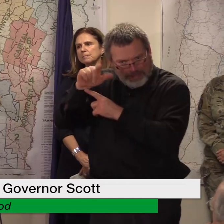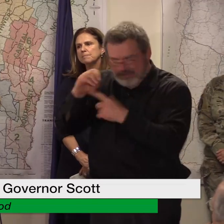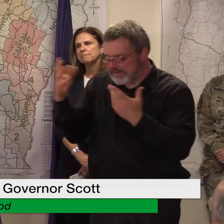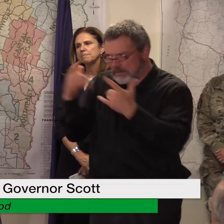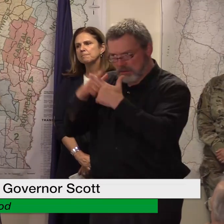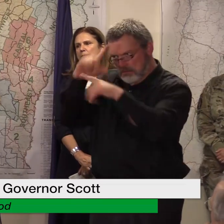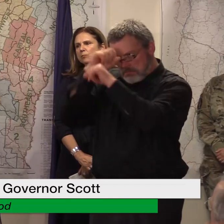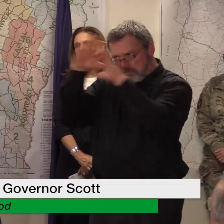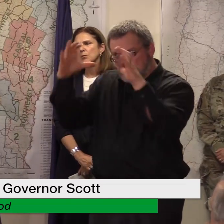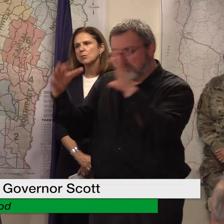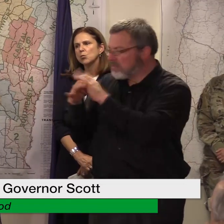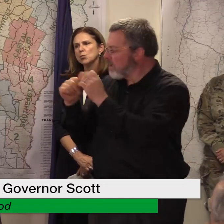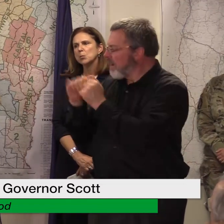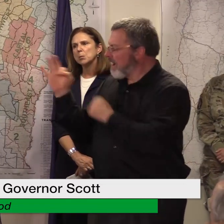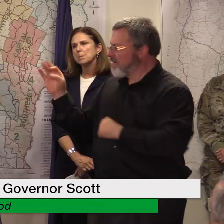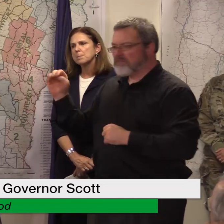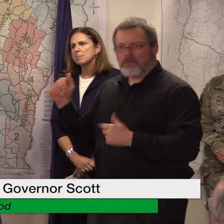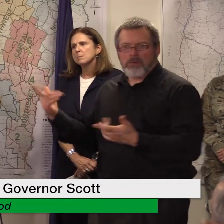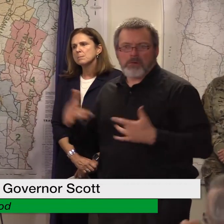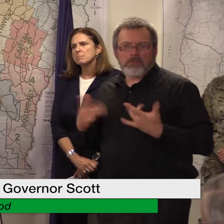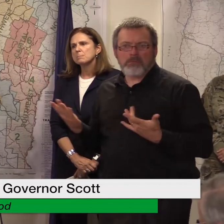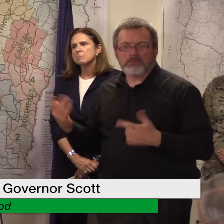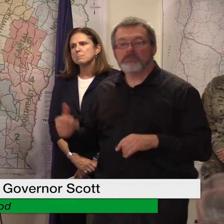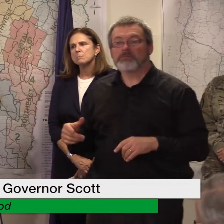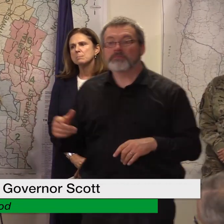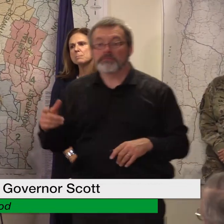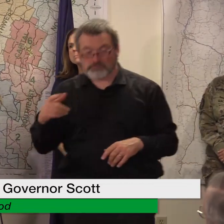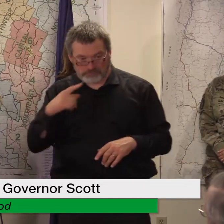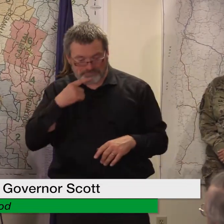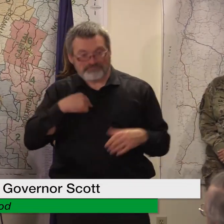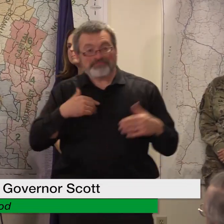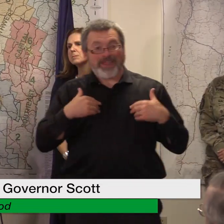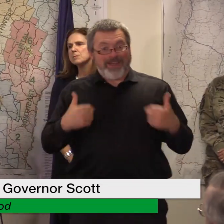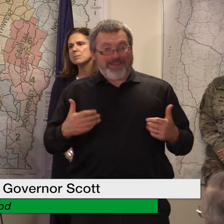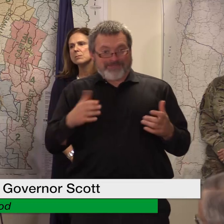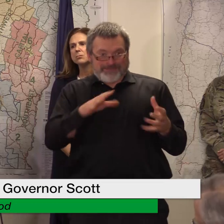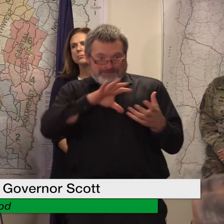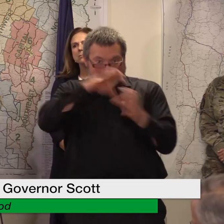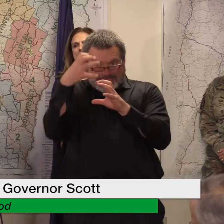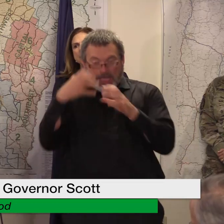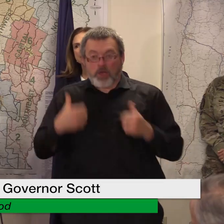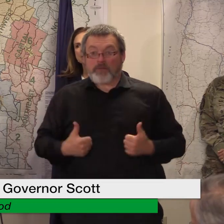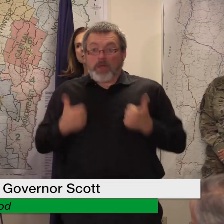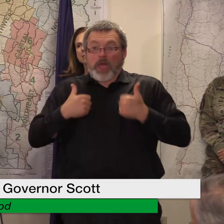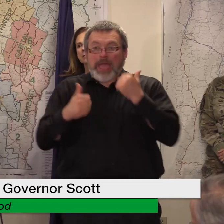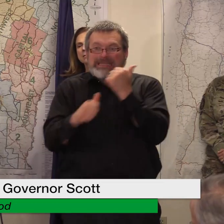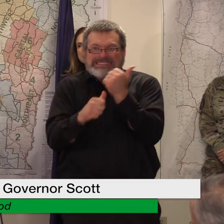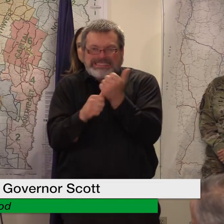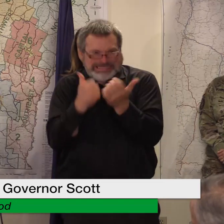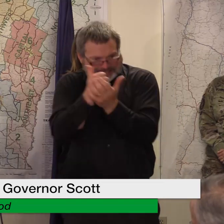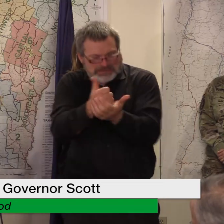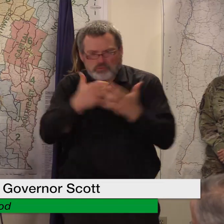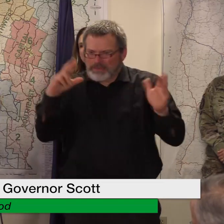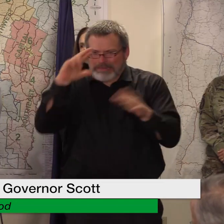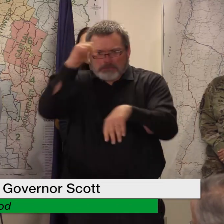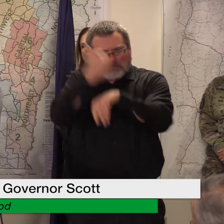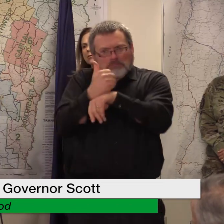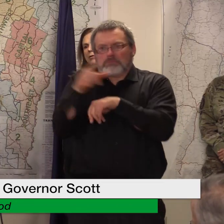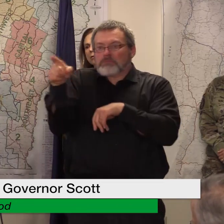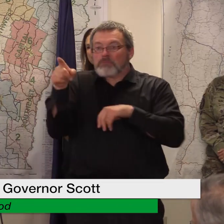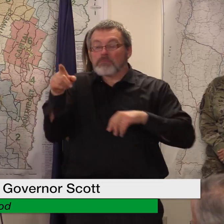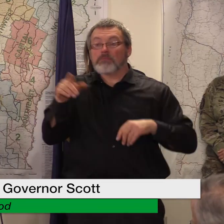our disaster survivor assistance teams in orleans county uh those who have already signed up for assistance